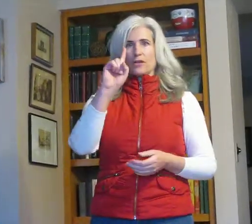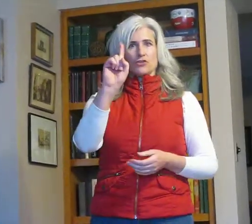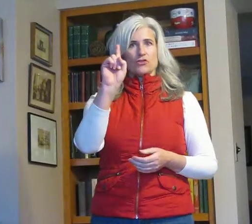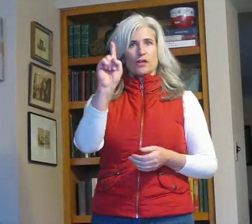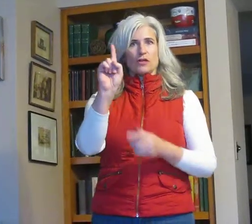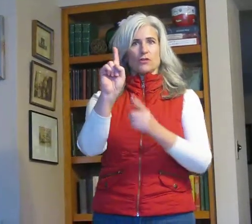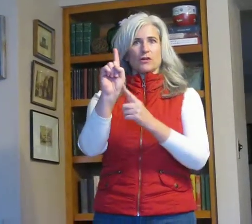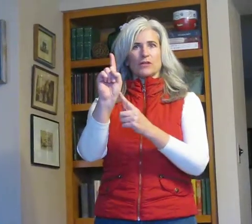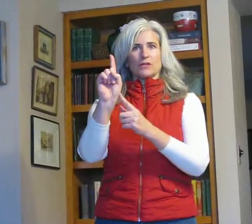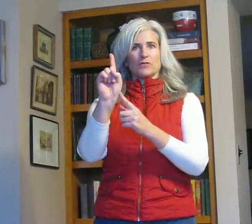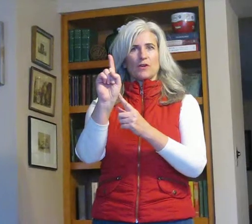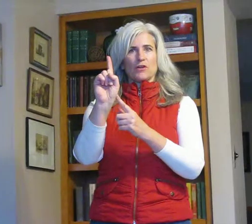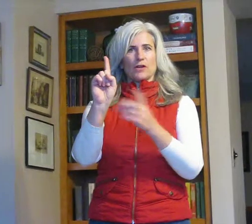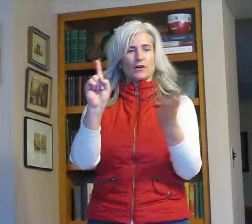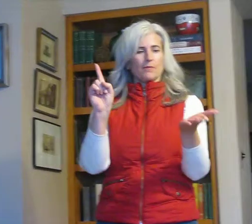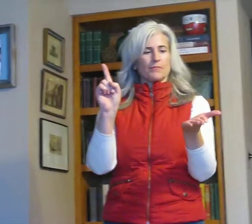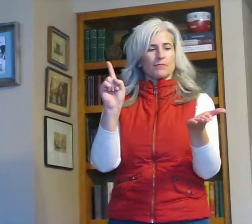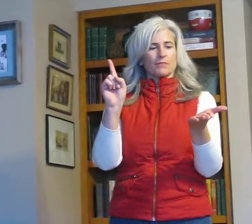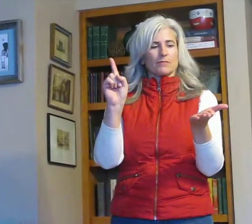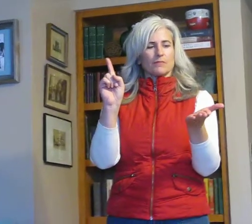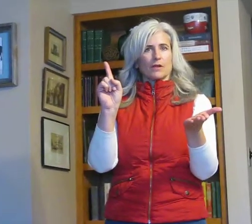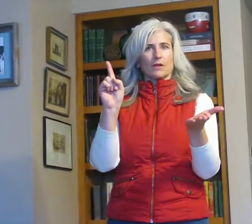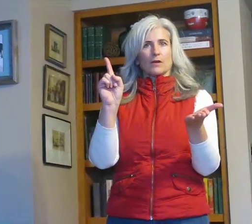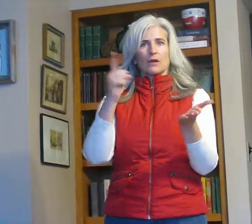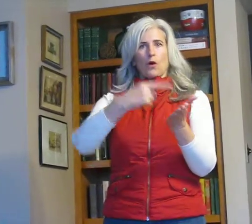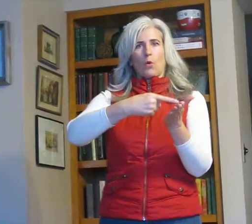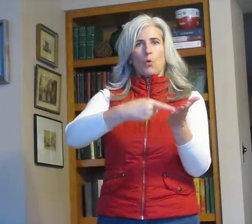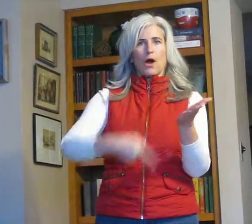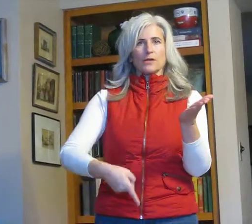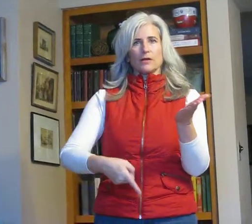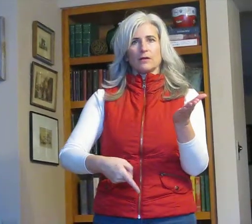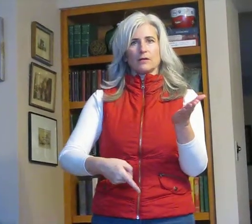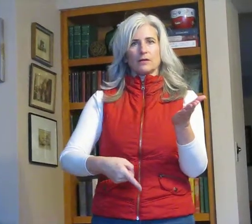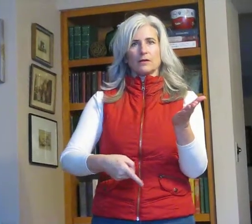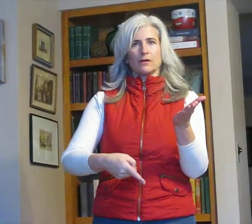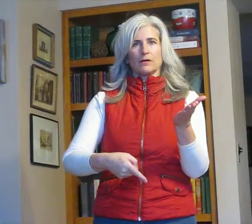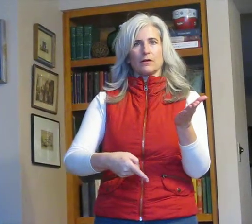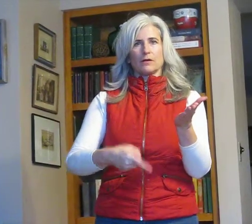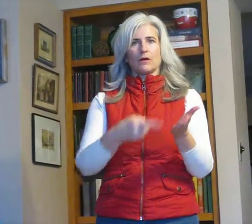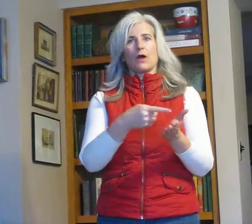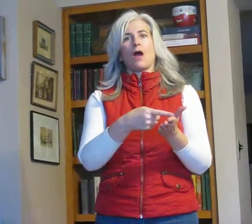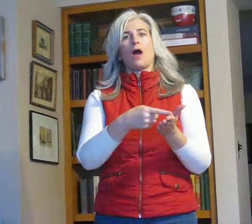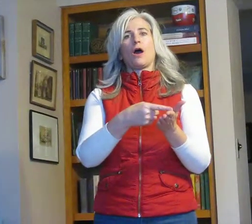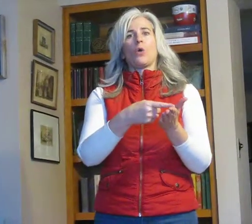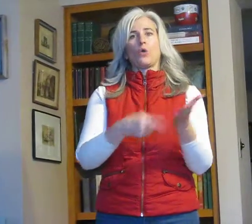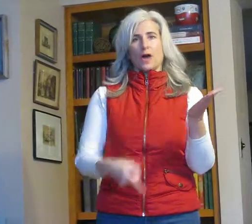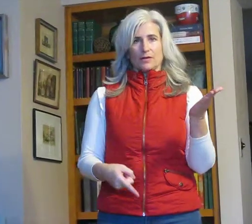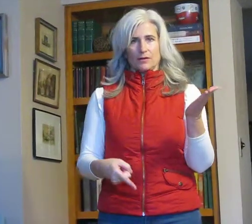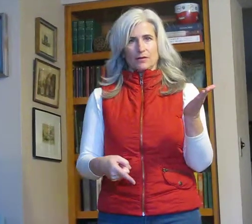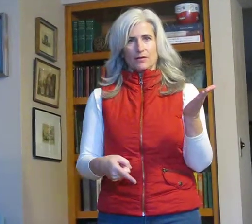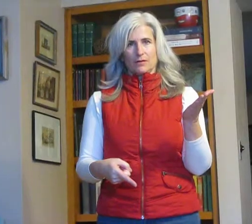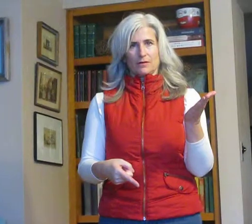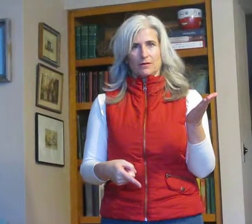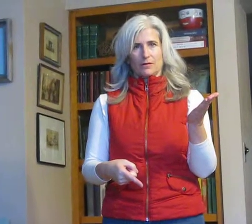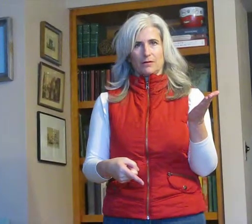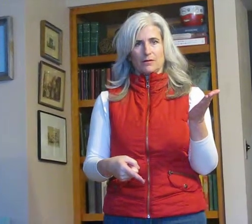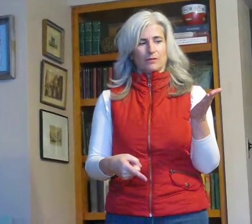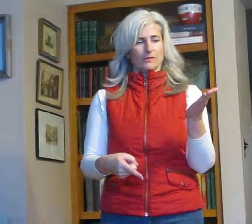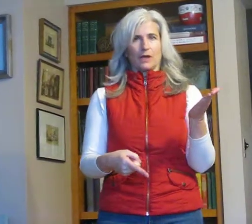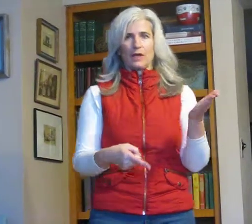is you take your index finger here, what, what, okay,